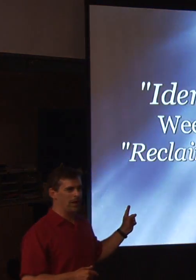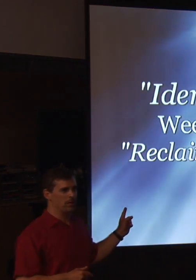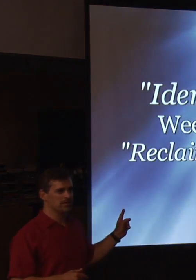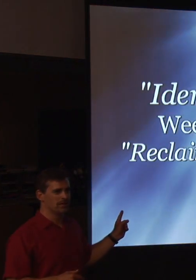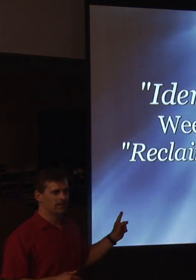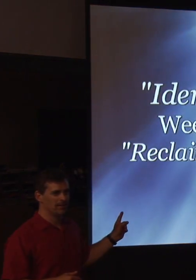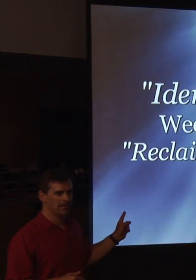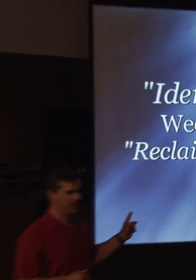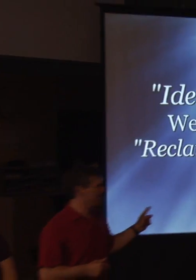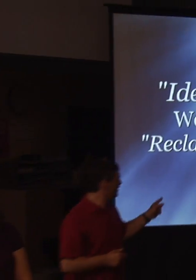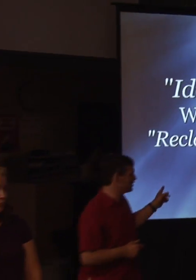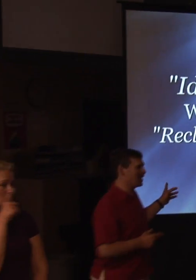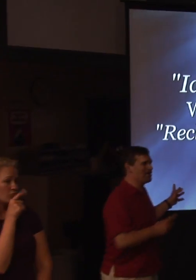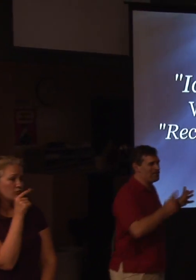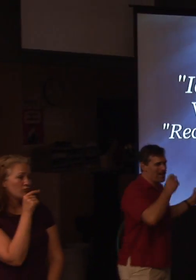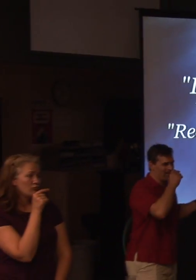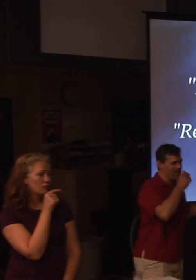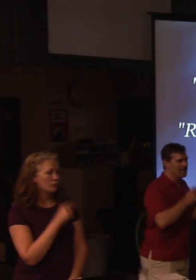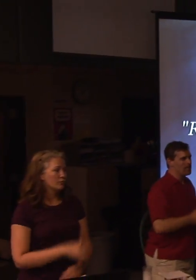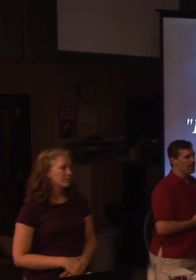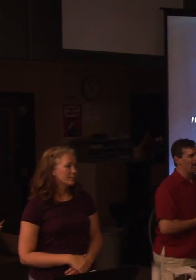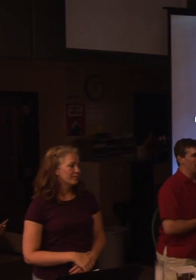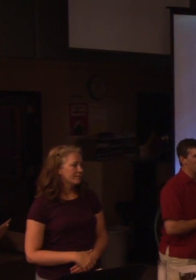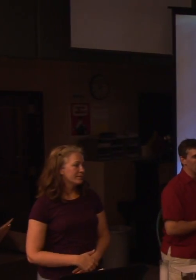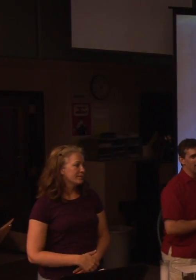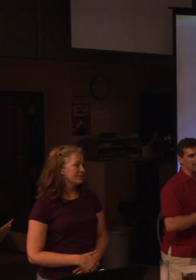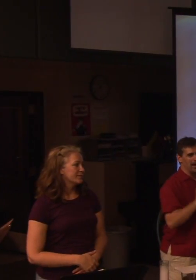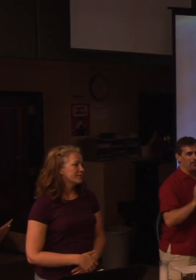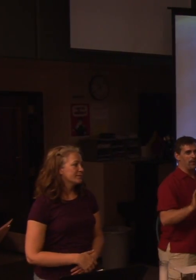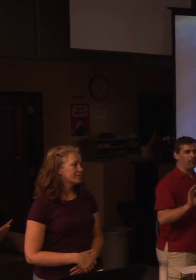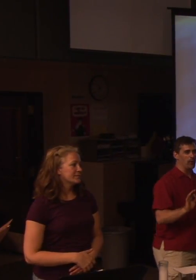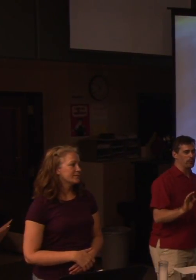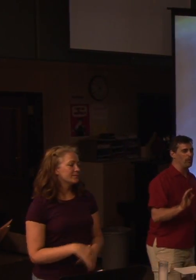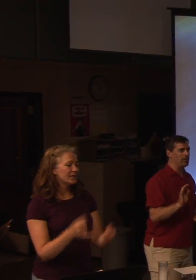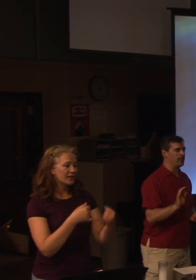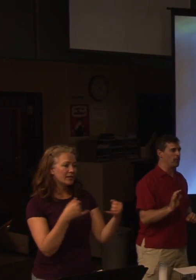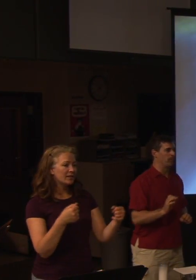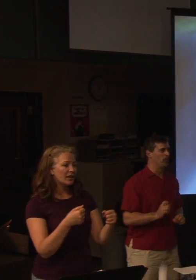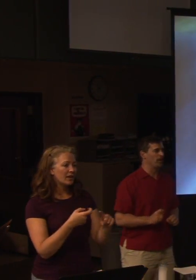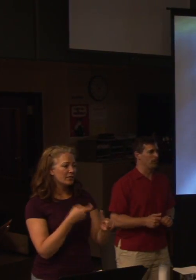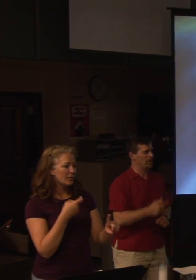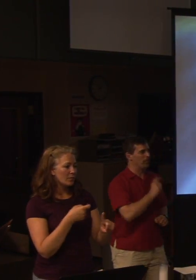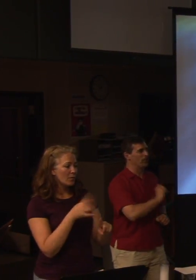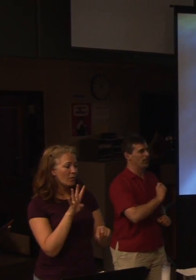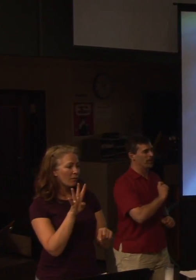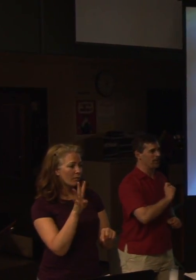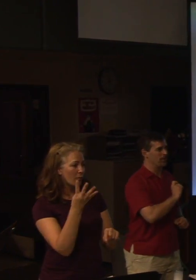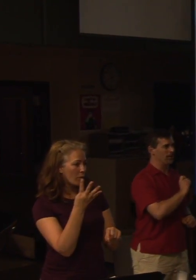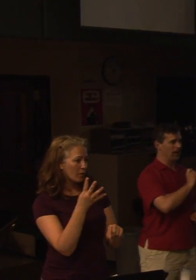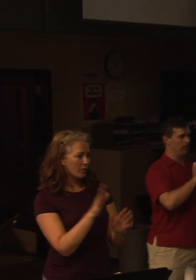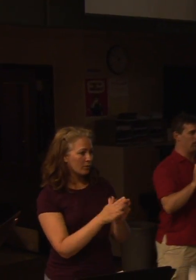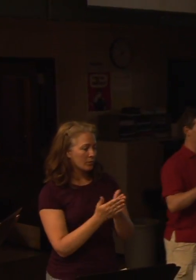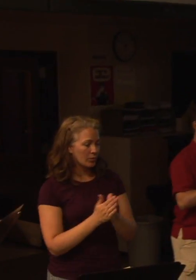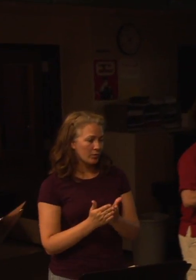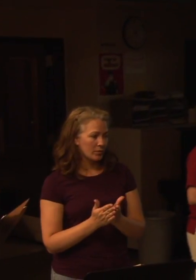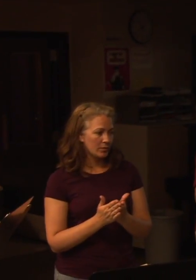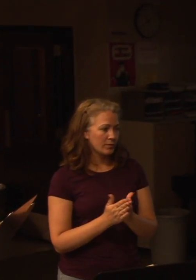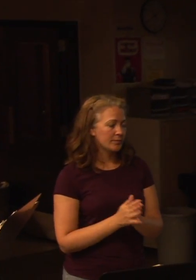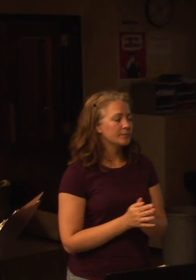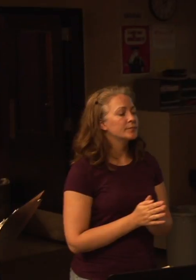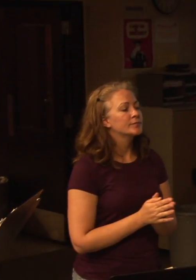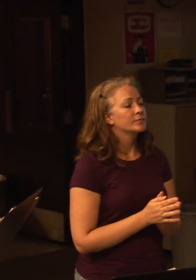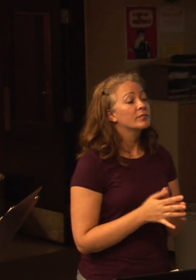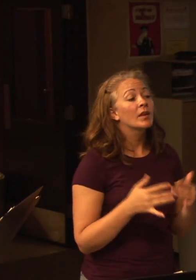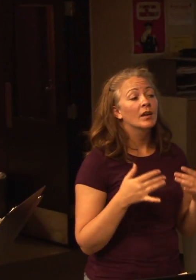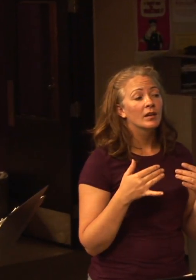Anybody know what that was? Harry Potter. It's a line from the fourth movie, the fourth book. Where Dumbledore, you know, The big character